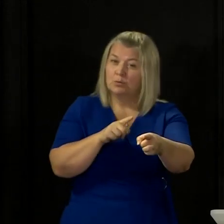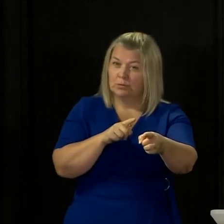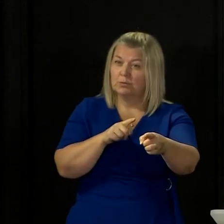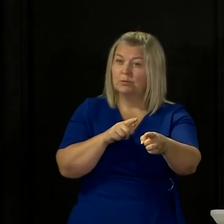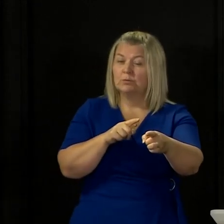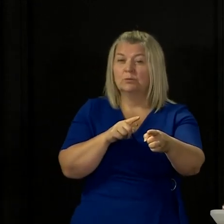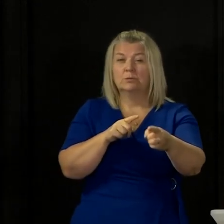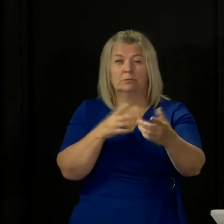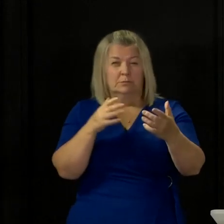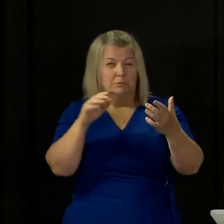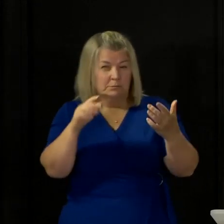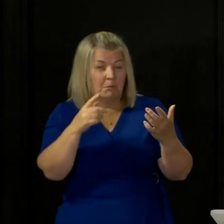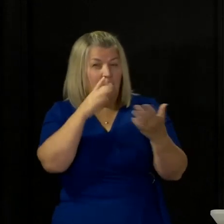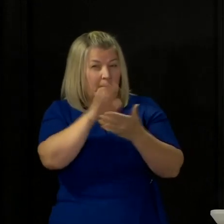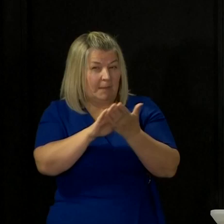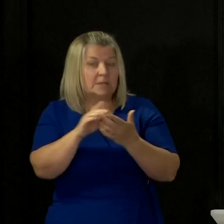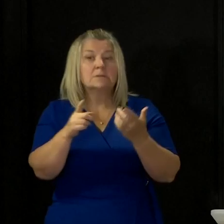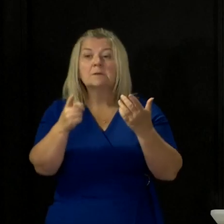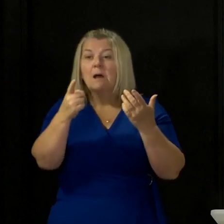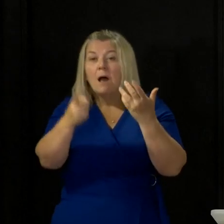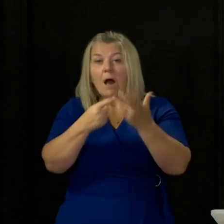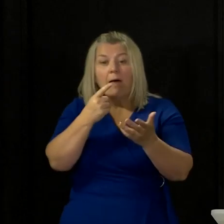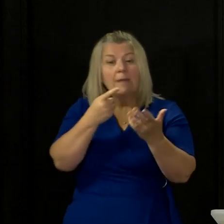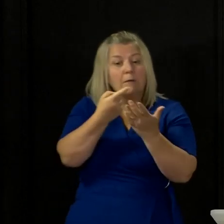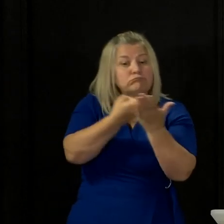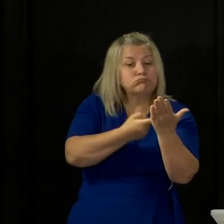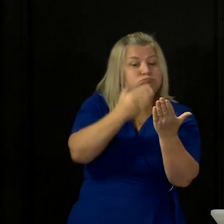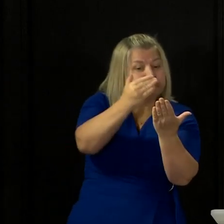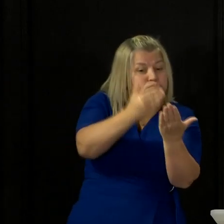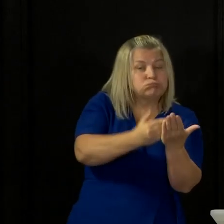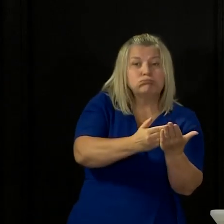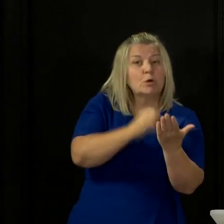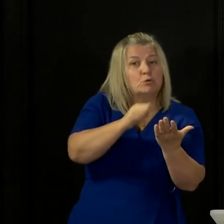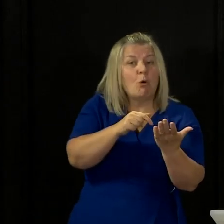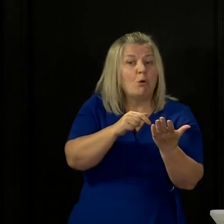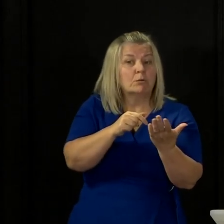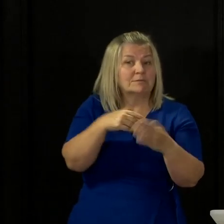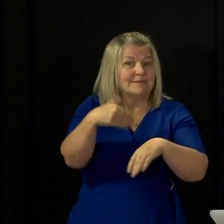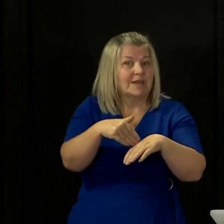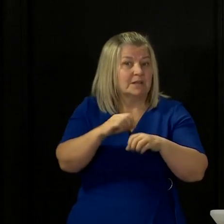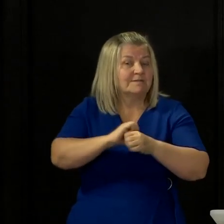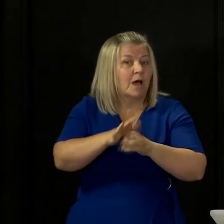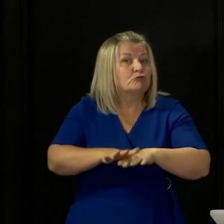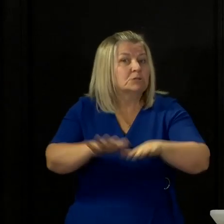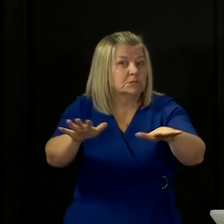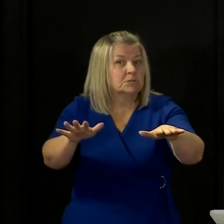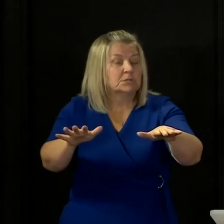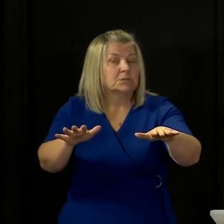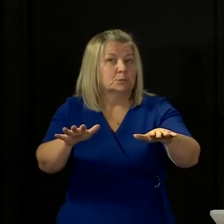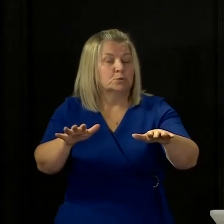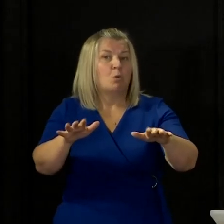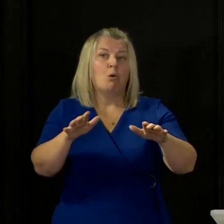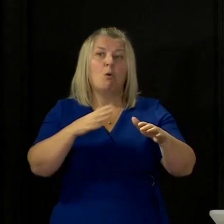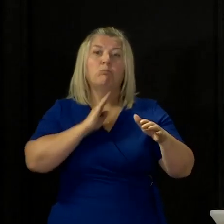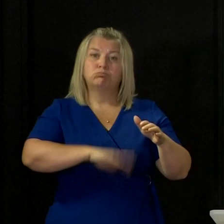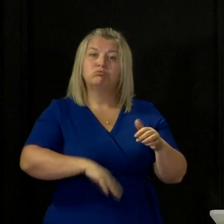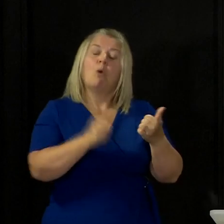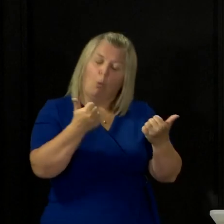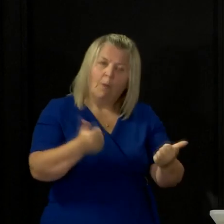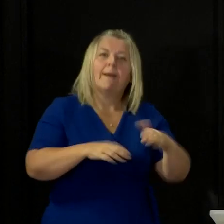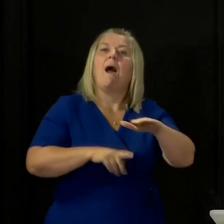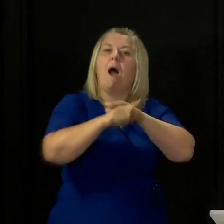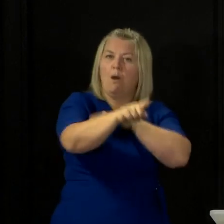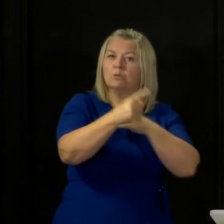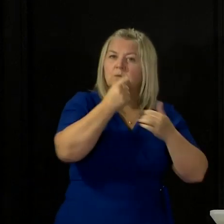in the wider population are not having a negative impact on the virus. But also, the advice to me is that it is